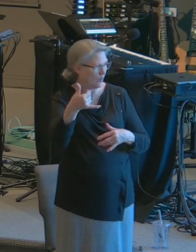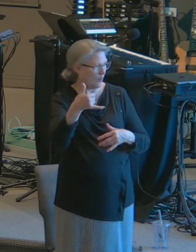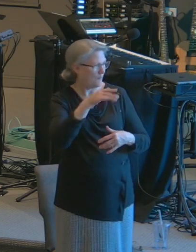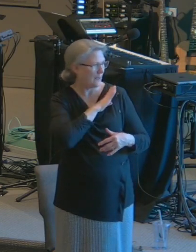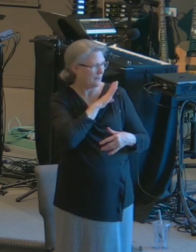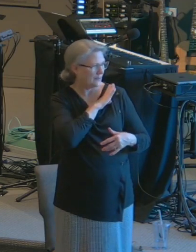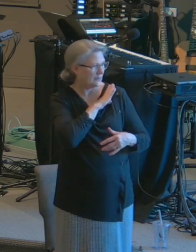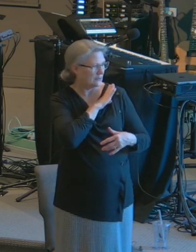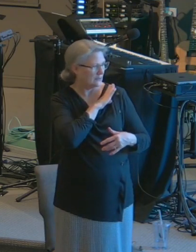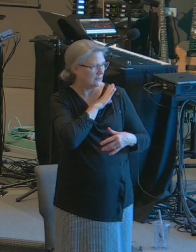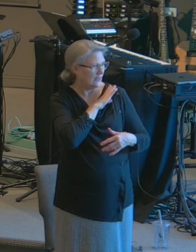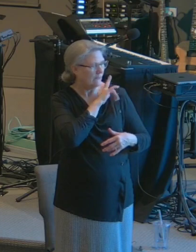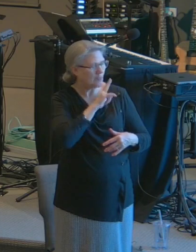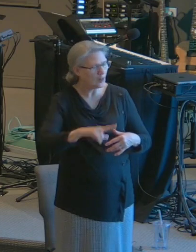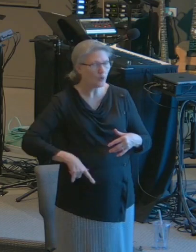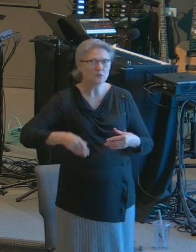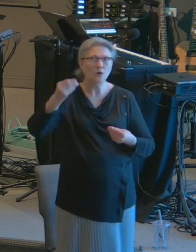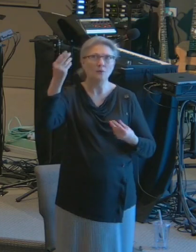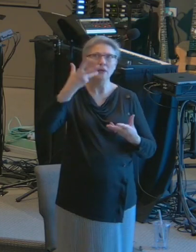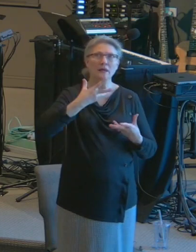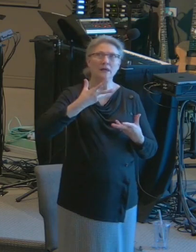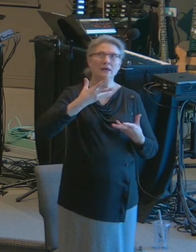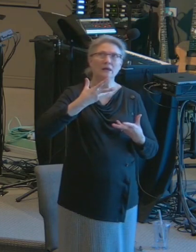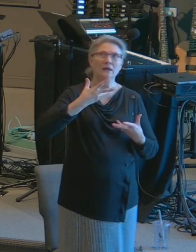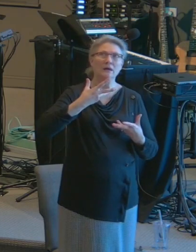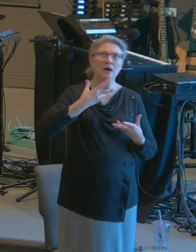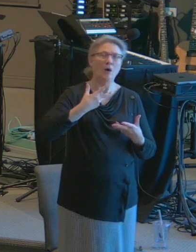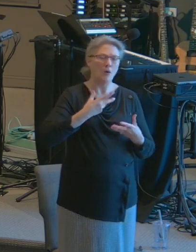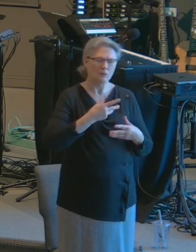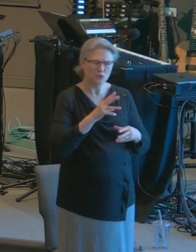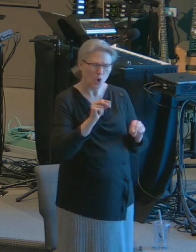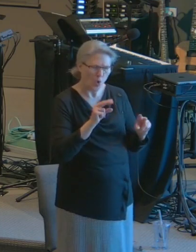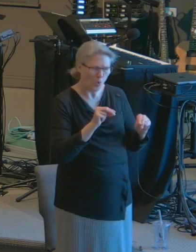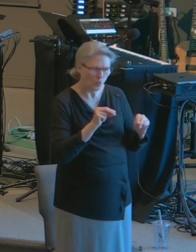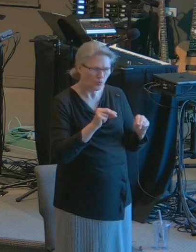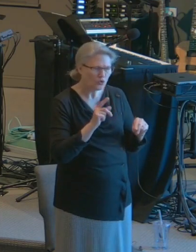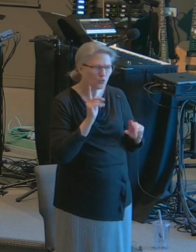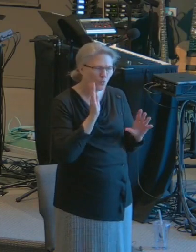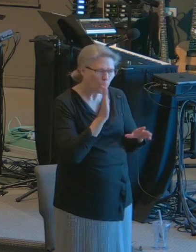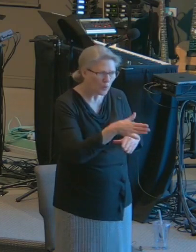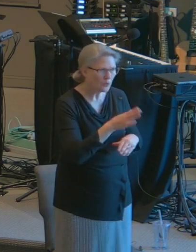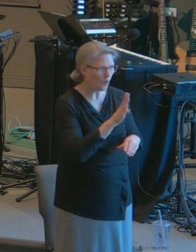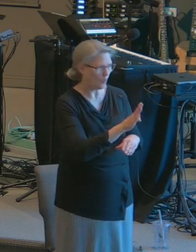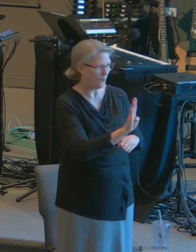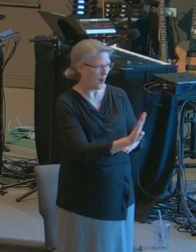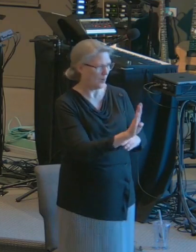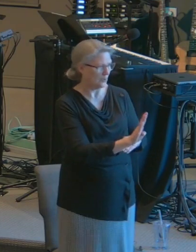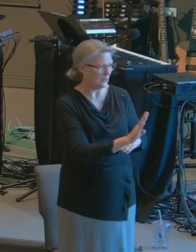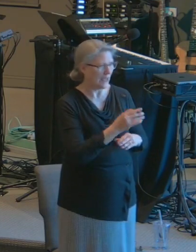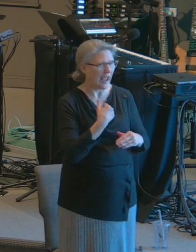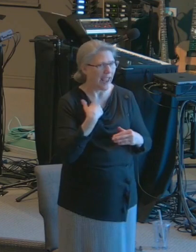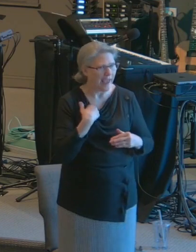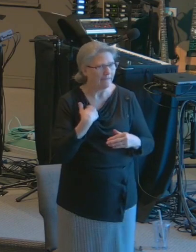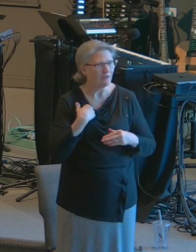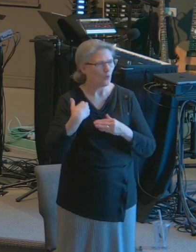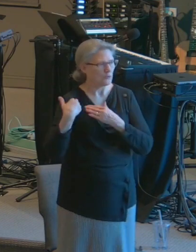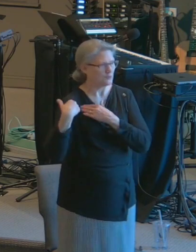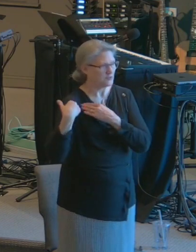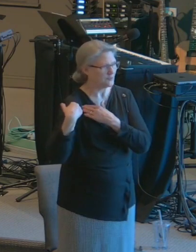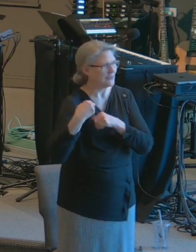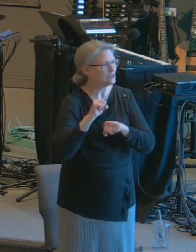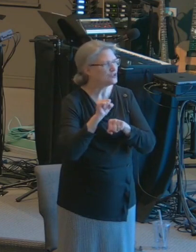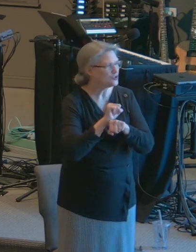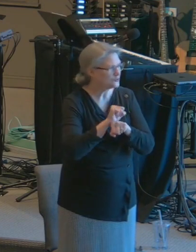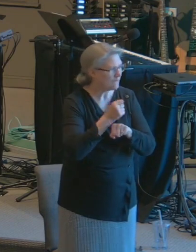I have accomplished that job. Nobody needs to say what I have done because